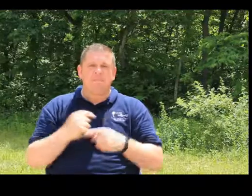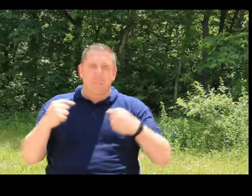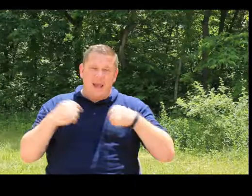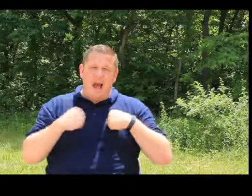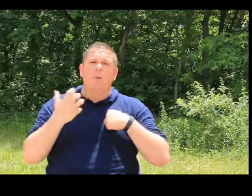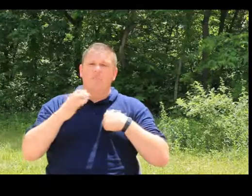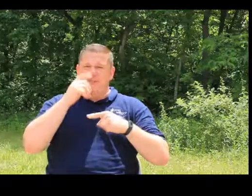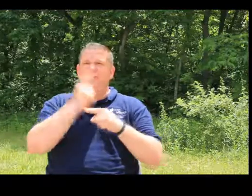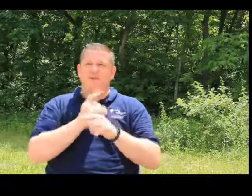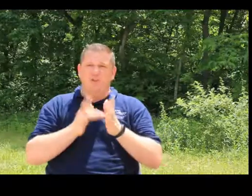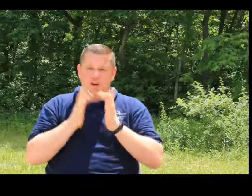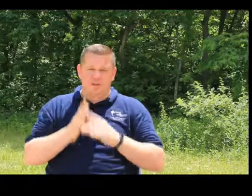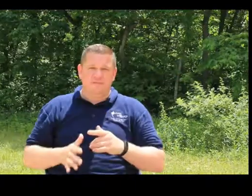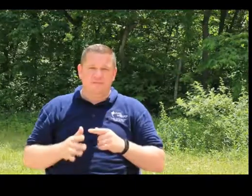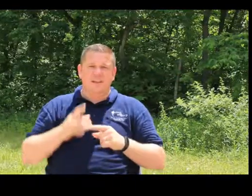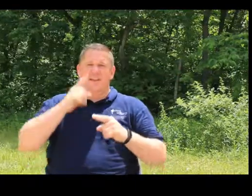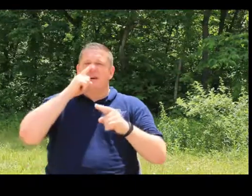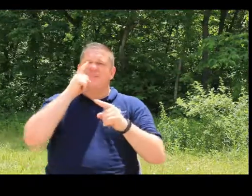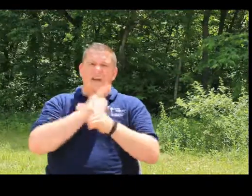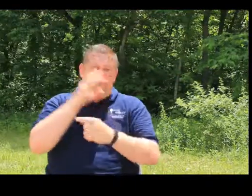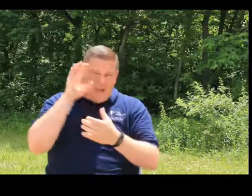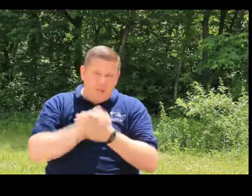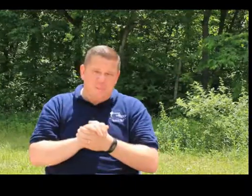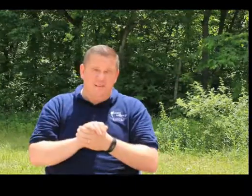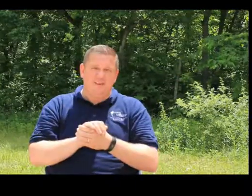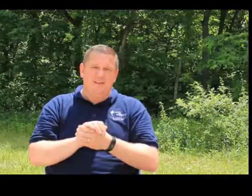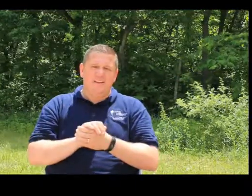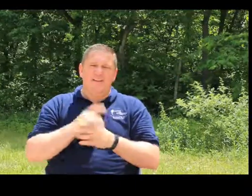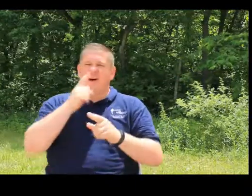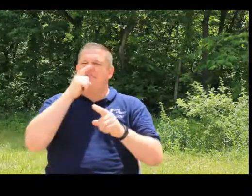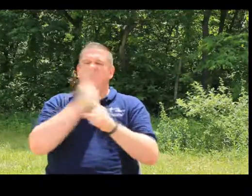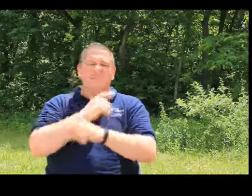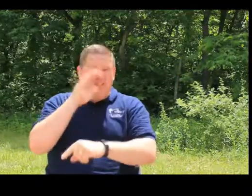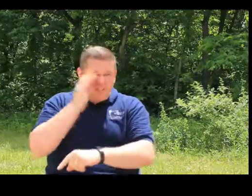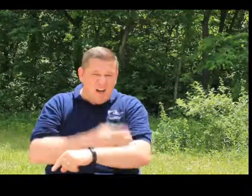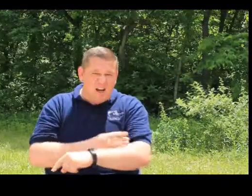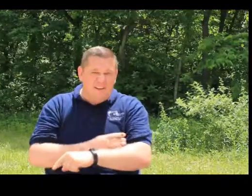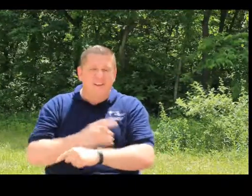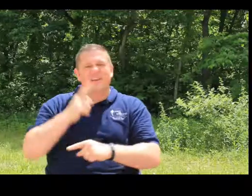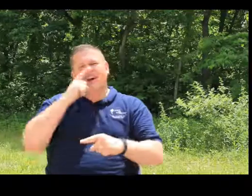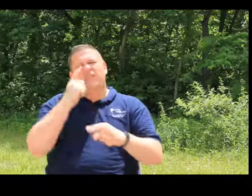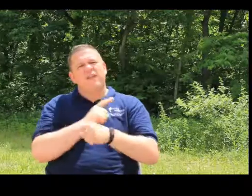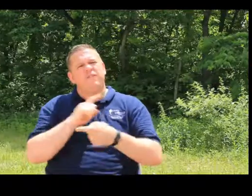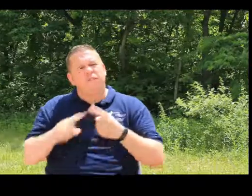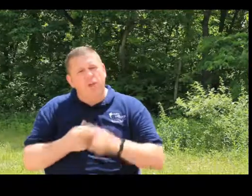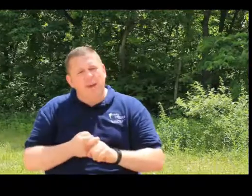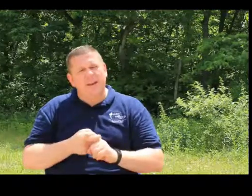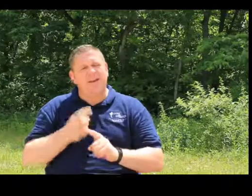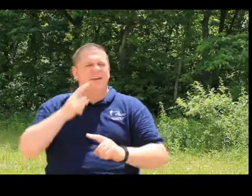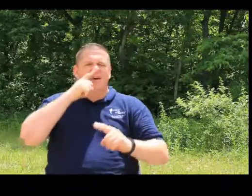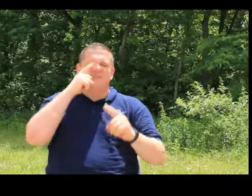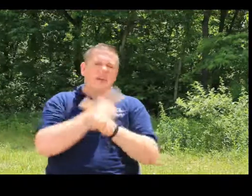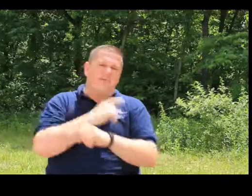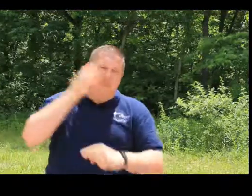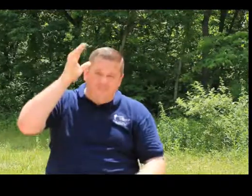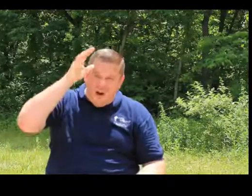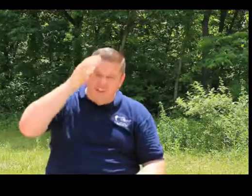I want to be a faithful Christian, a faithful husband, a faithful son, a faithful friend, a faithful father,